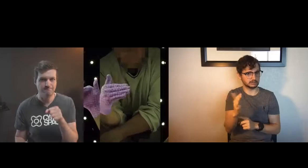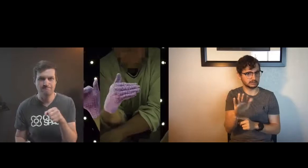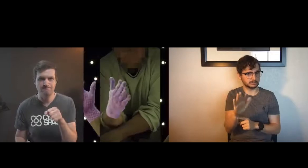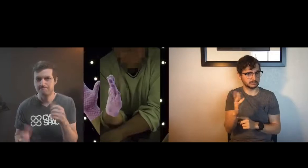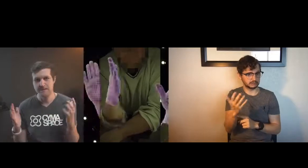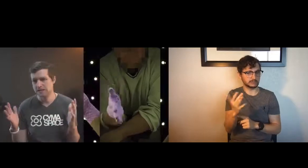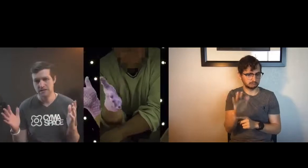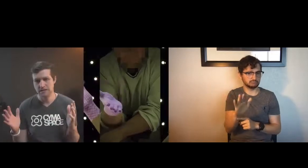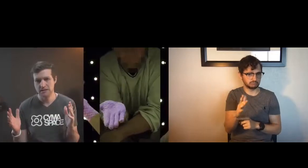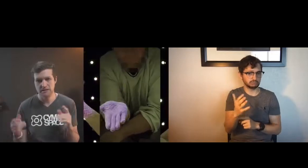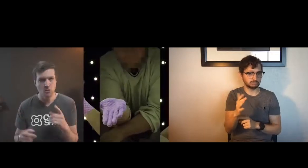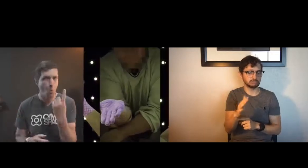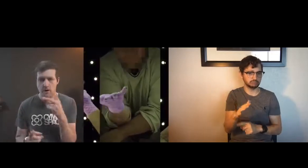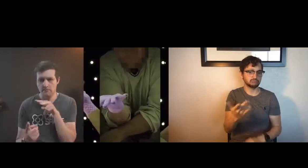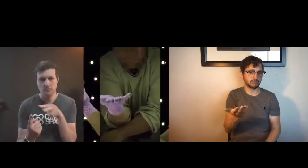and that was it